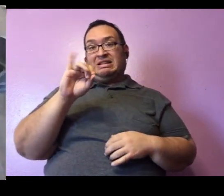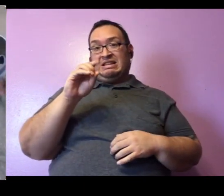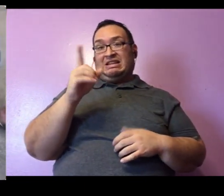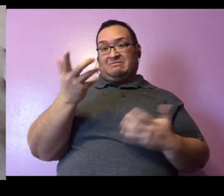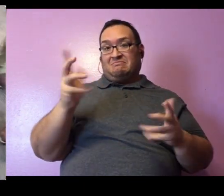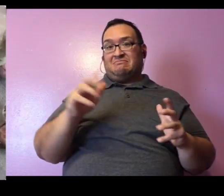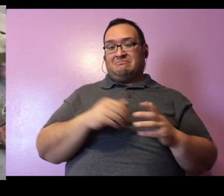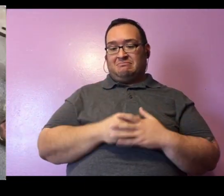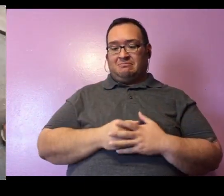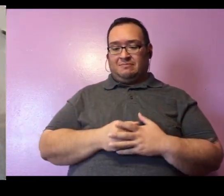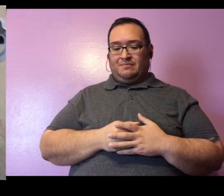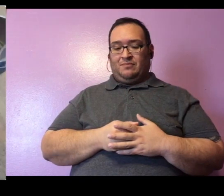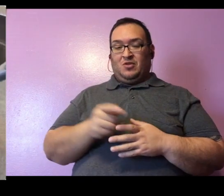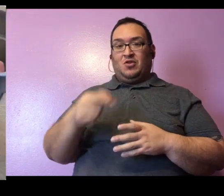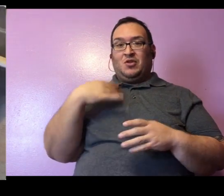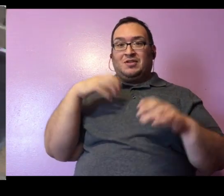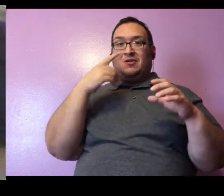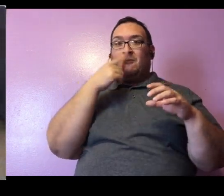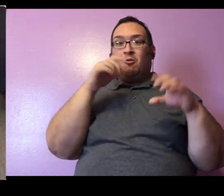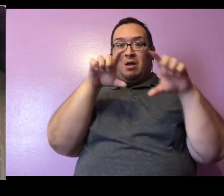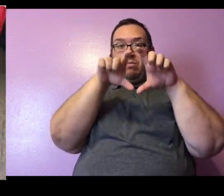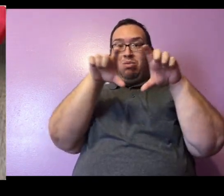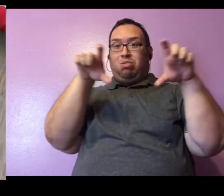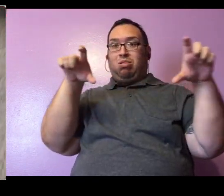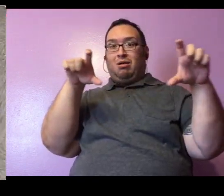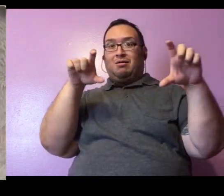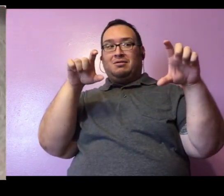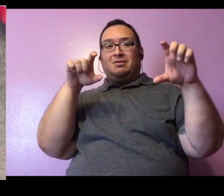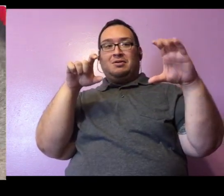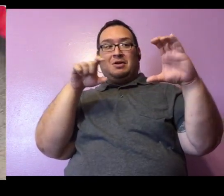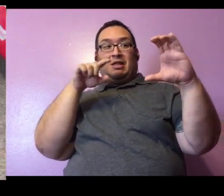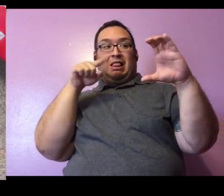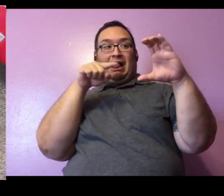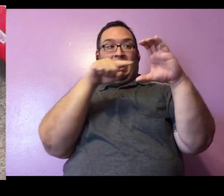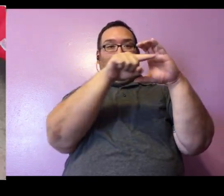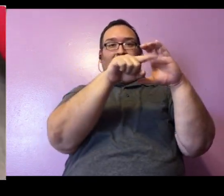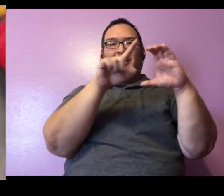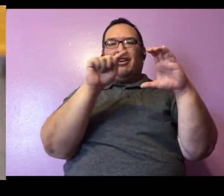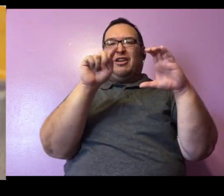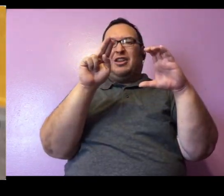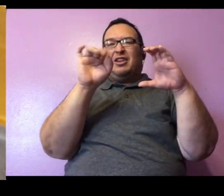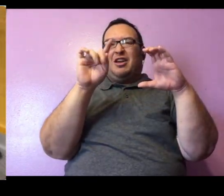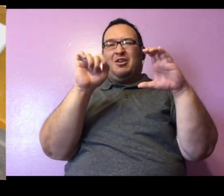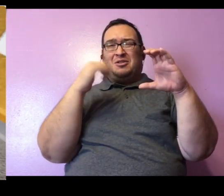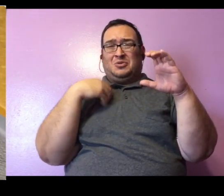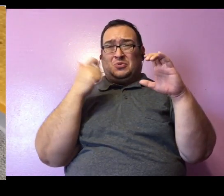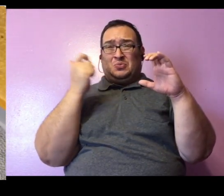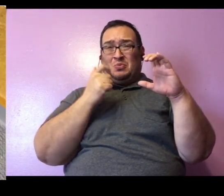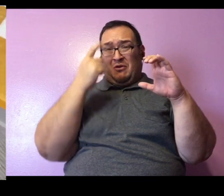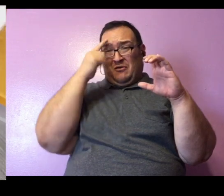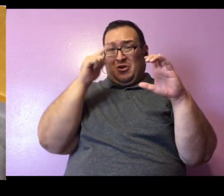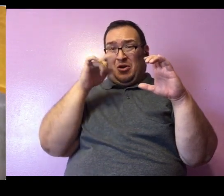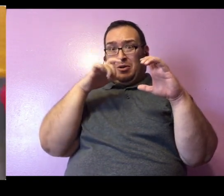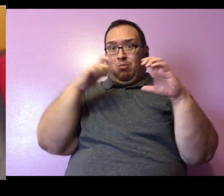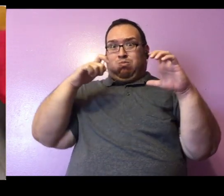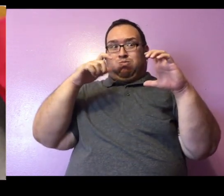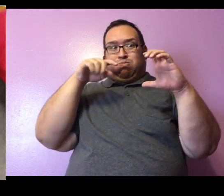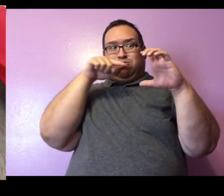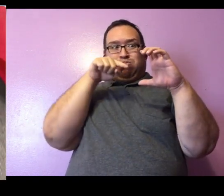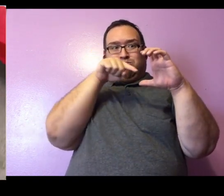Here's Lucille playing with a tunnel that is probably too small for her, but she doesn't know that. One of the things